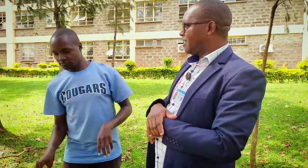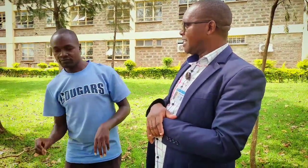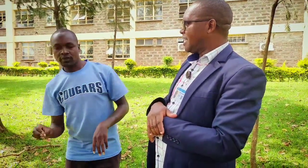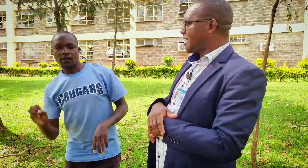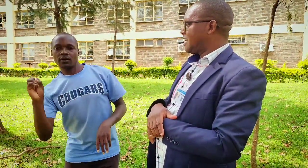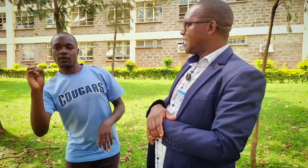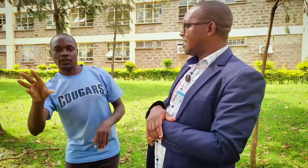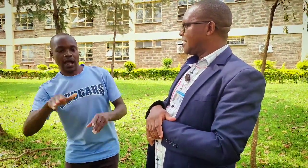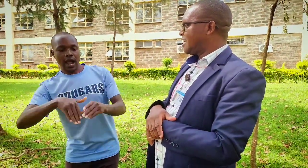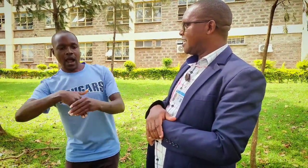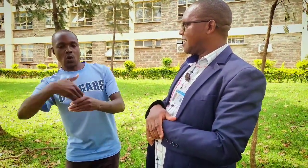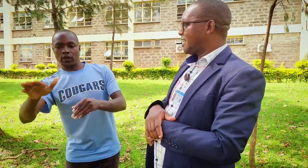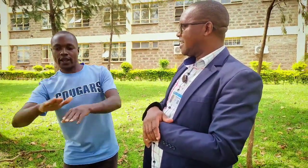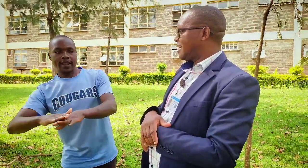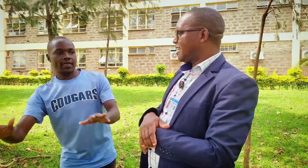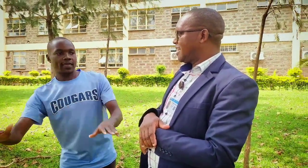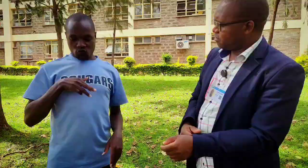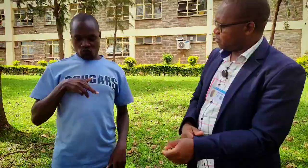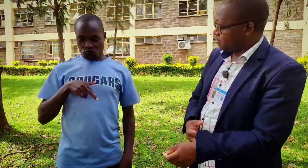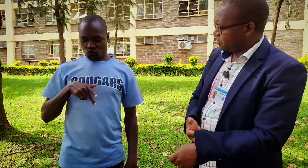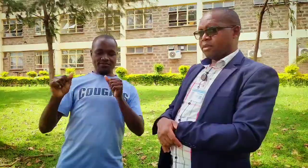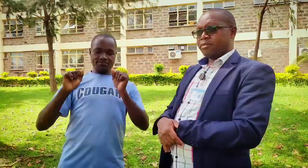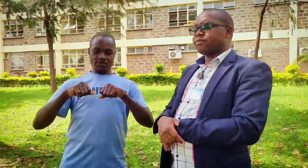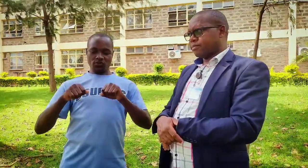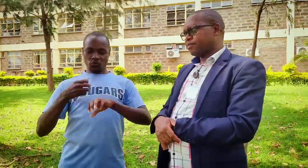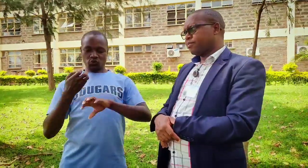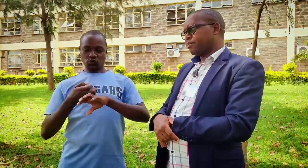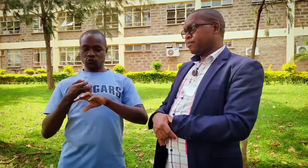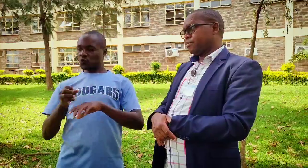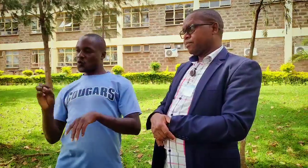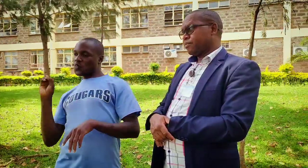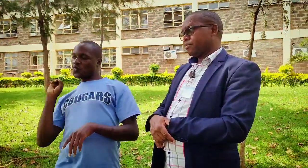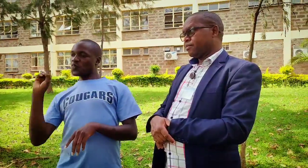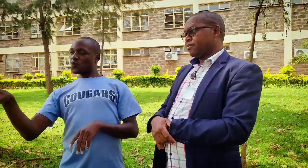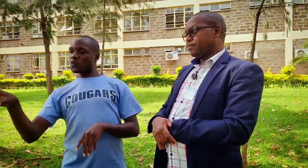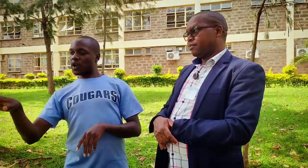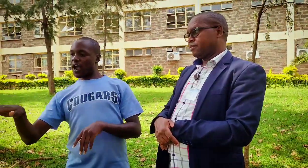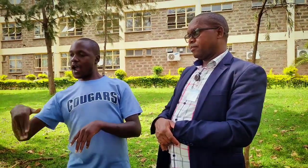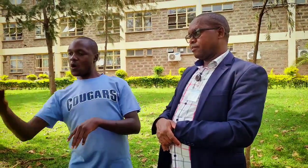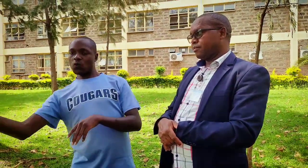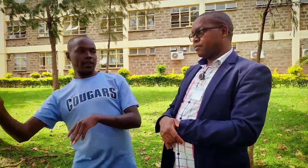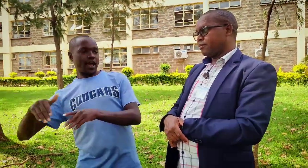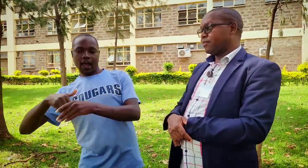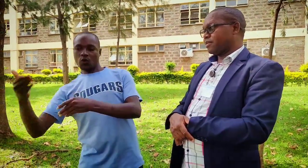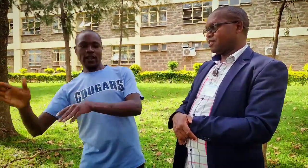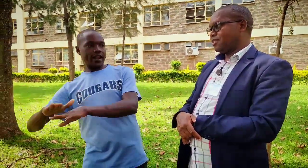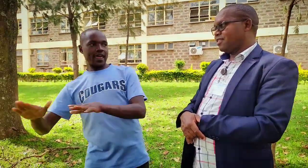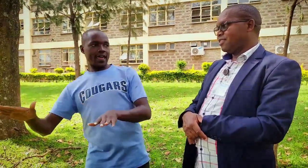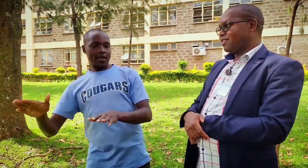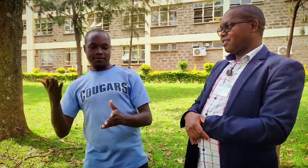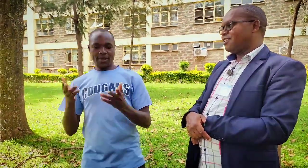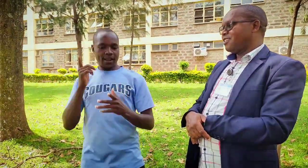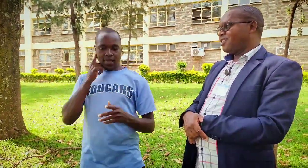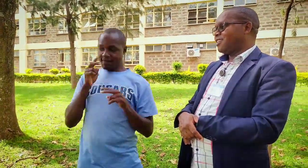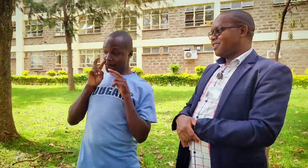you just throw outside not at the deaf throw outside and the deaf